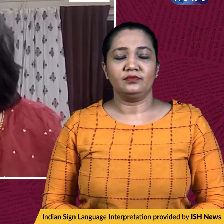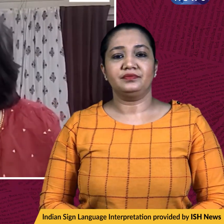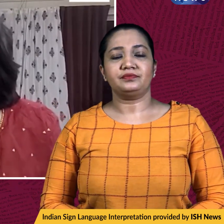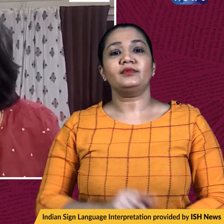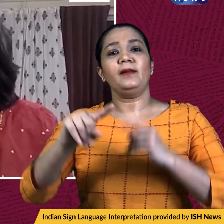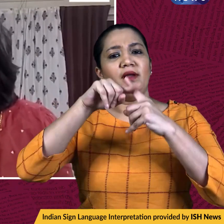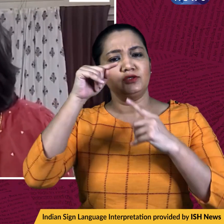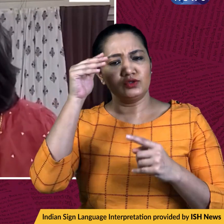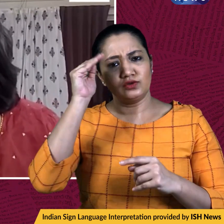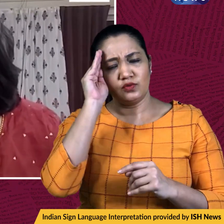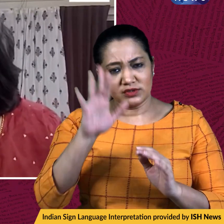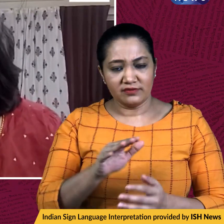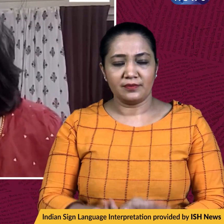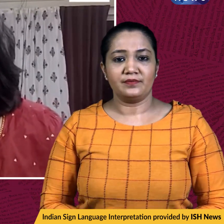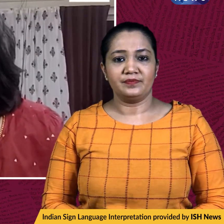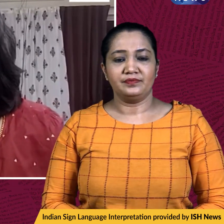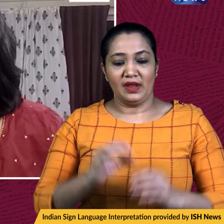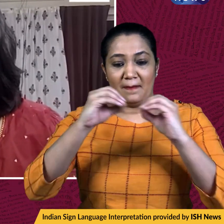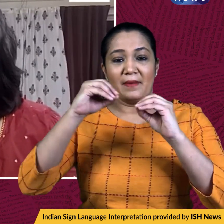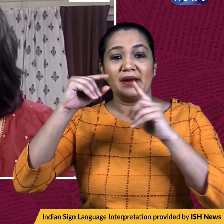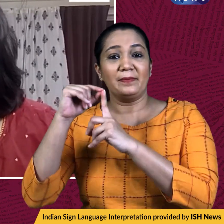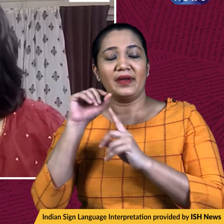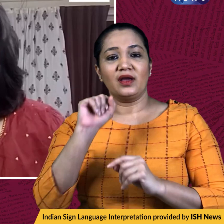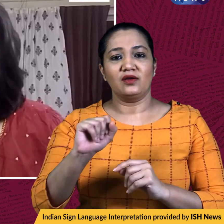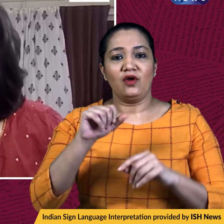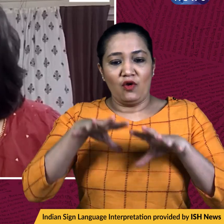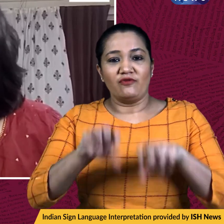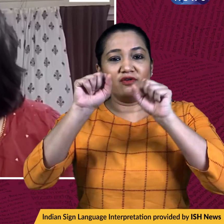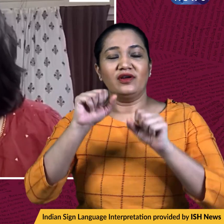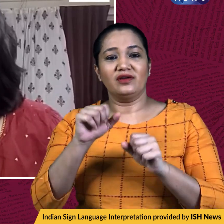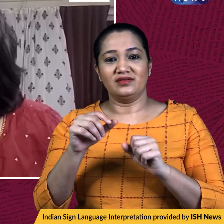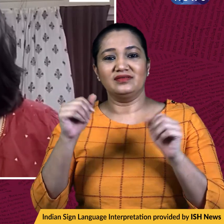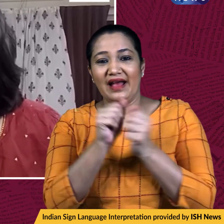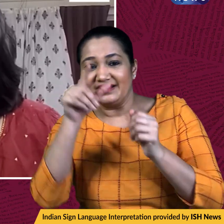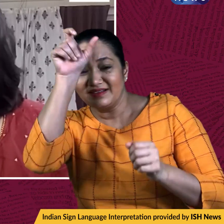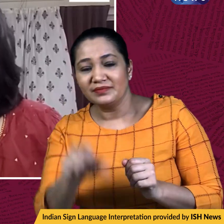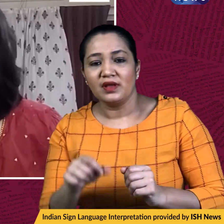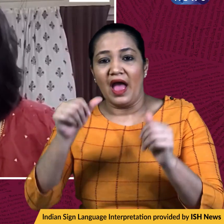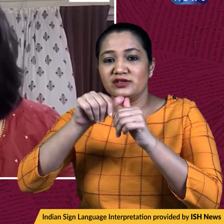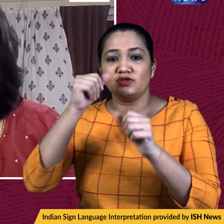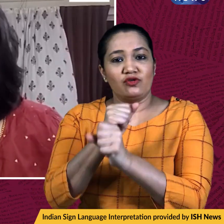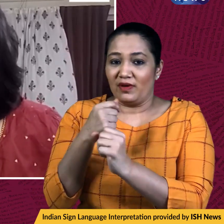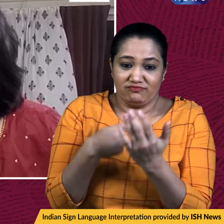Also, in the news, a day after Bharat Paye's co-founder, Ashneer Grover, resigned as MD,